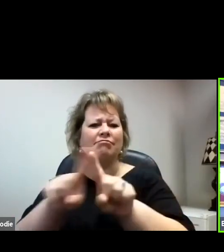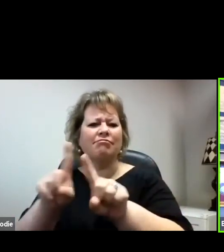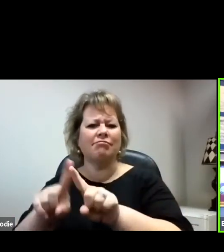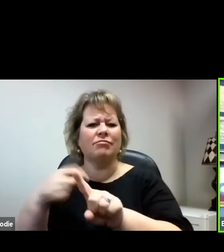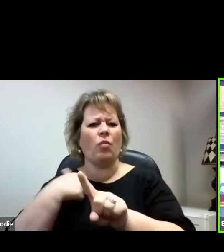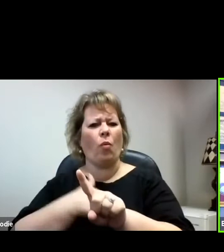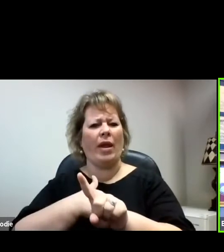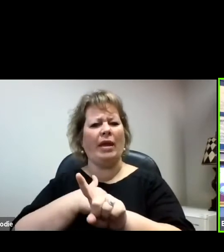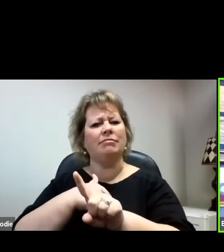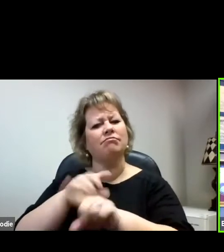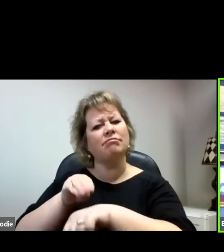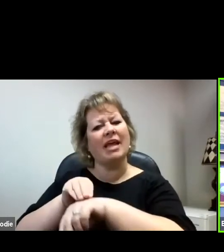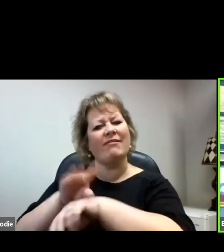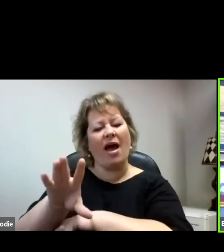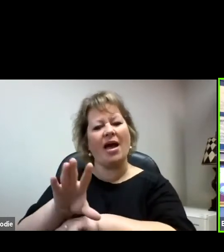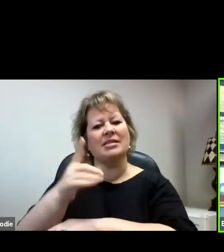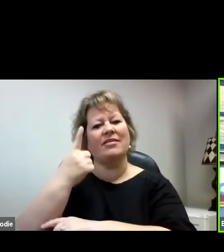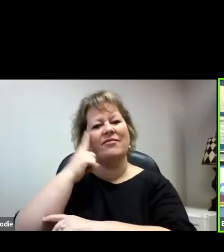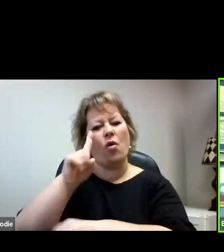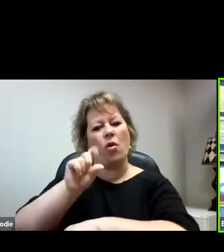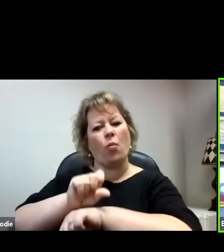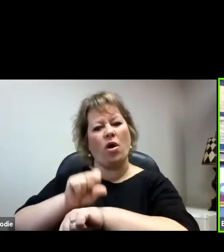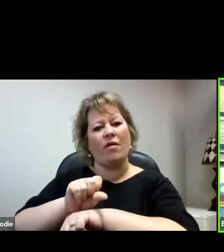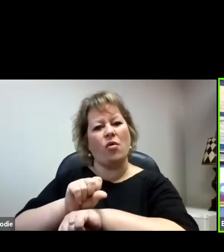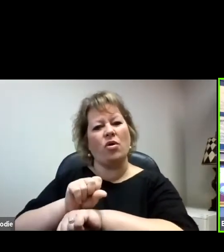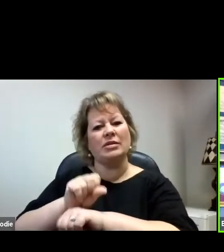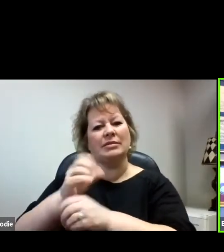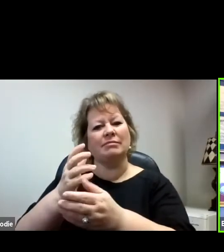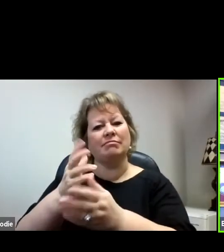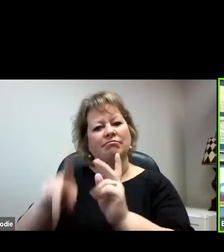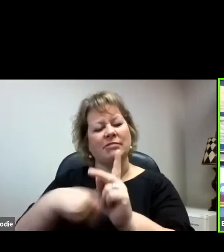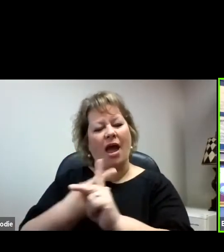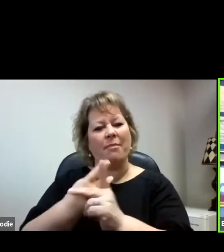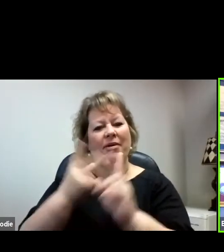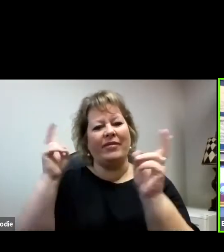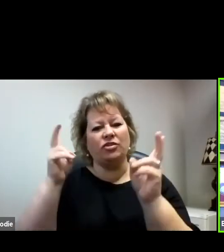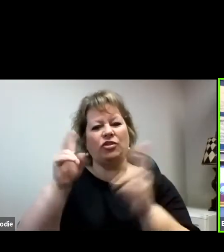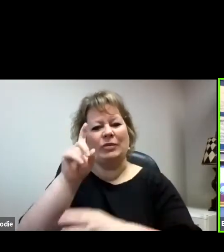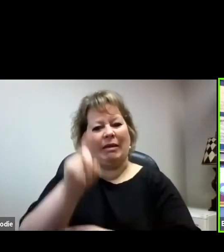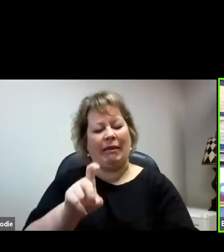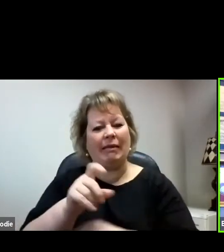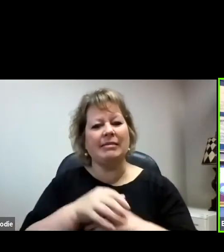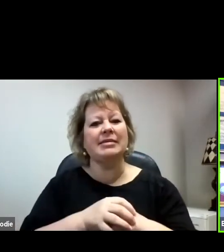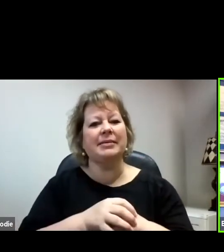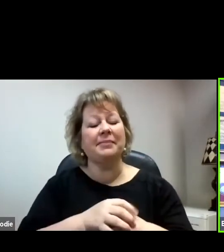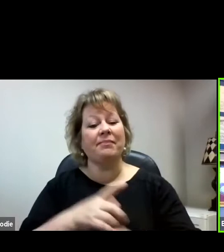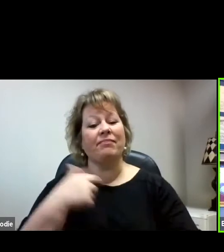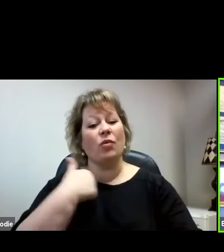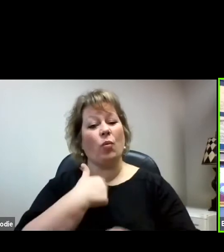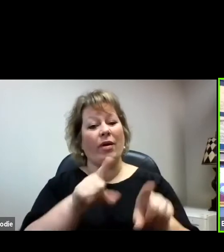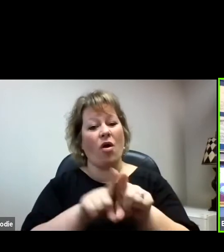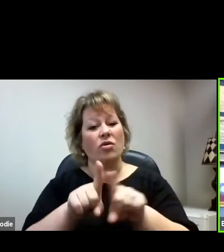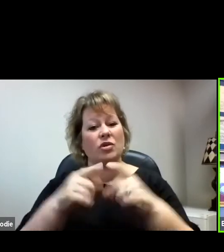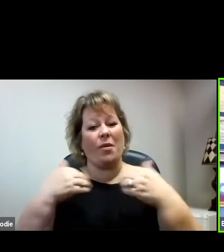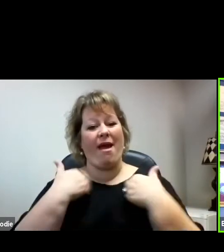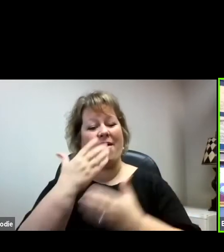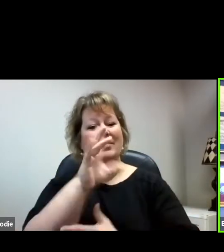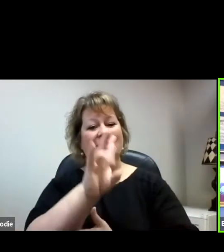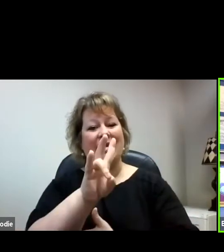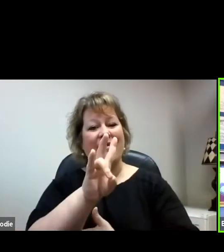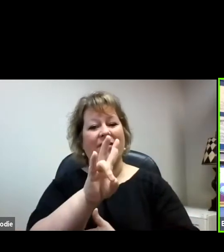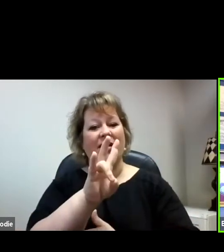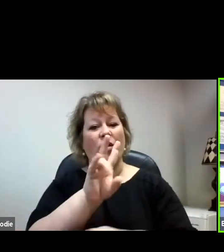issues and perhaps some solutions to those issues and needs. We have seven regional workforce